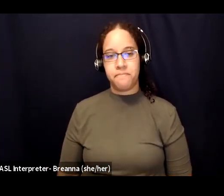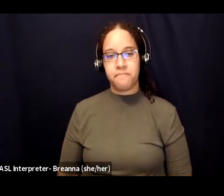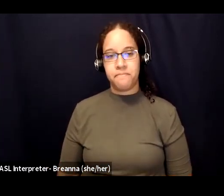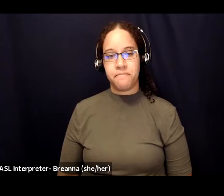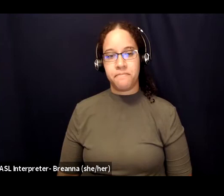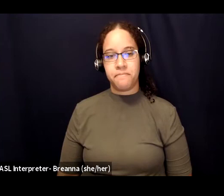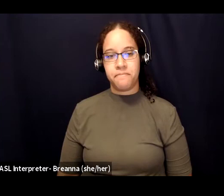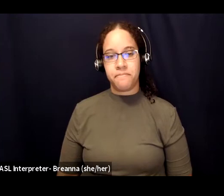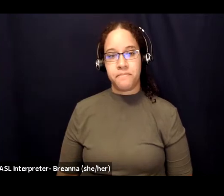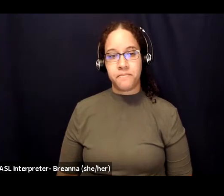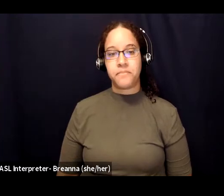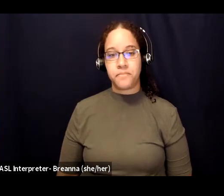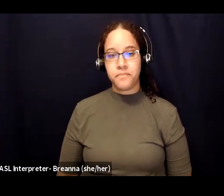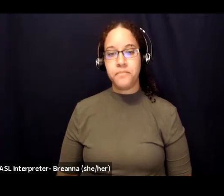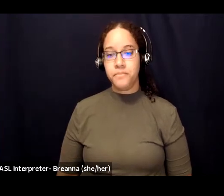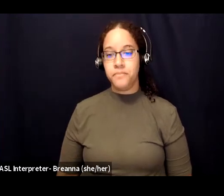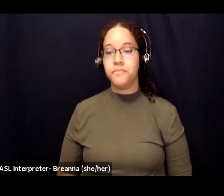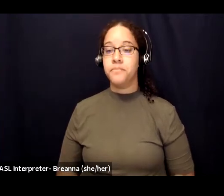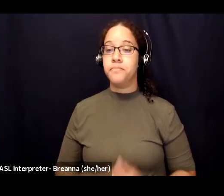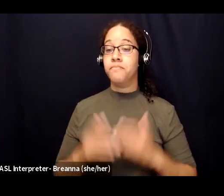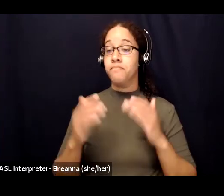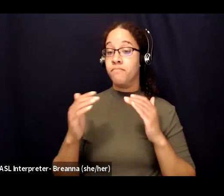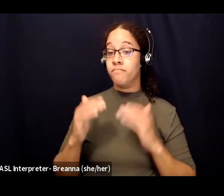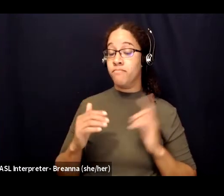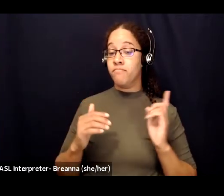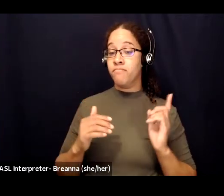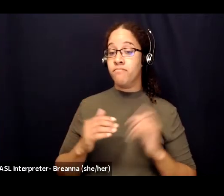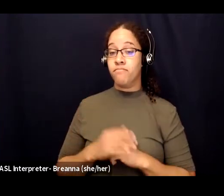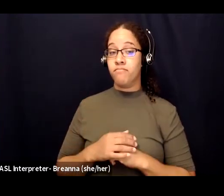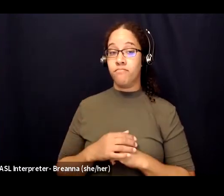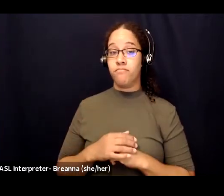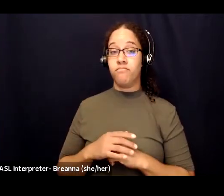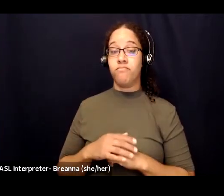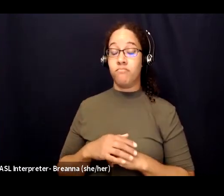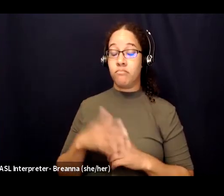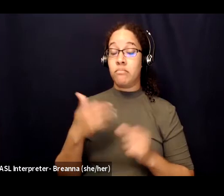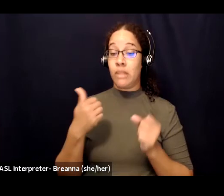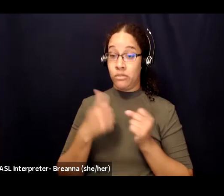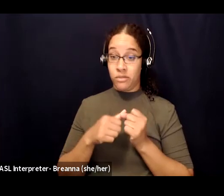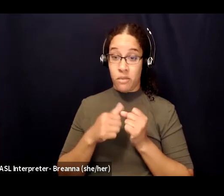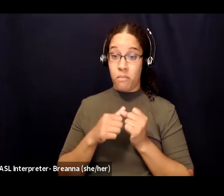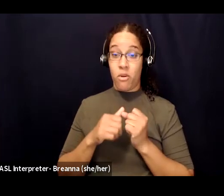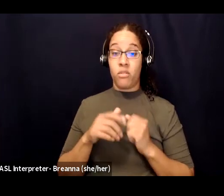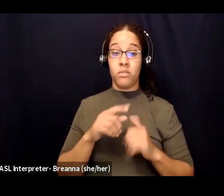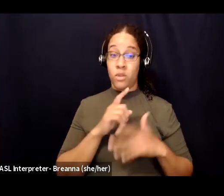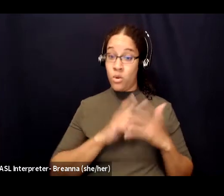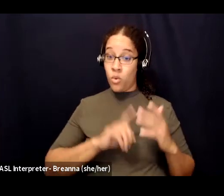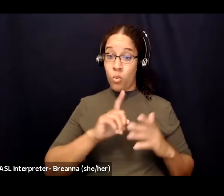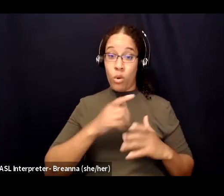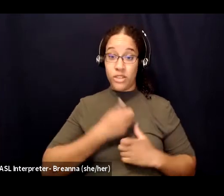and then another reminder that you choose to share um what you choose is up to you and just because they